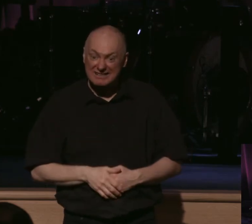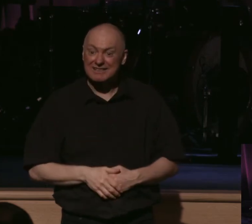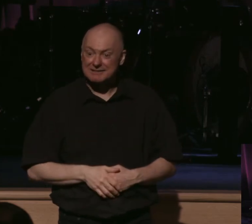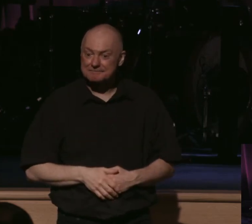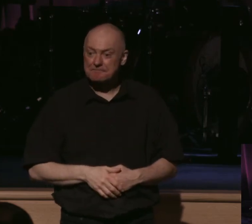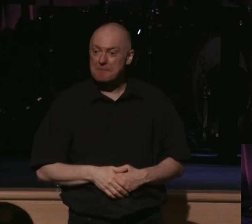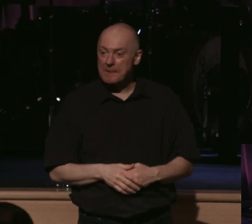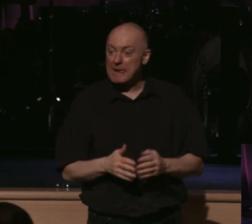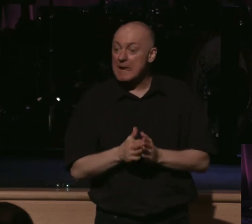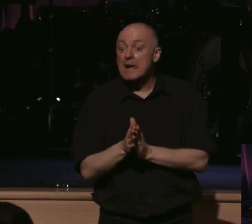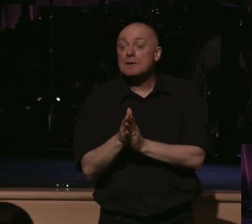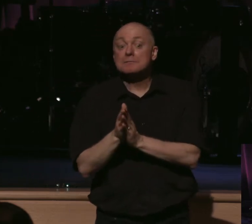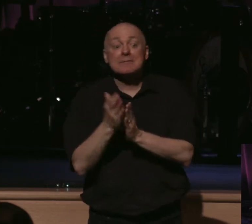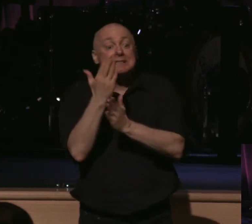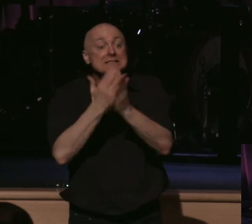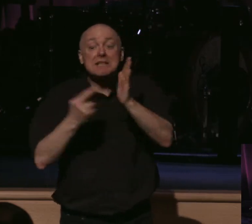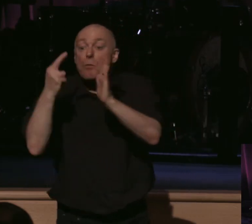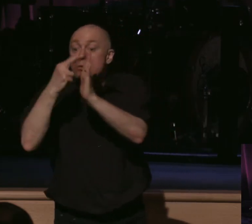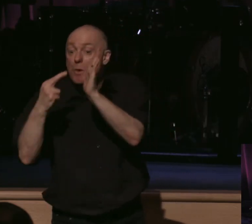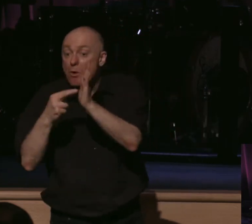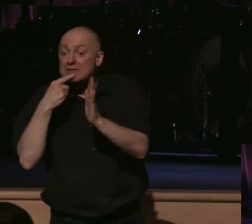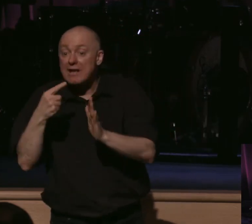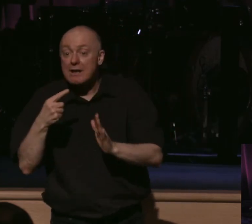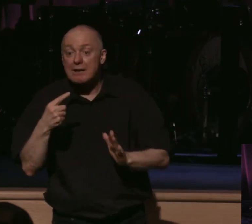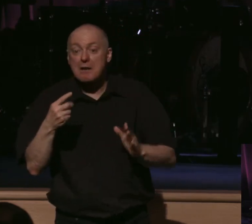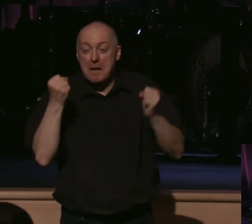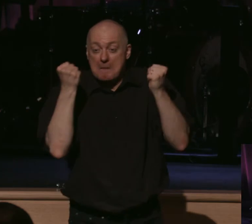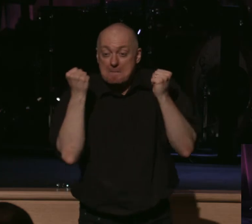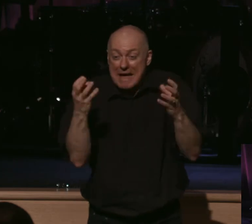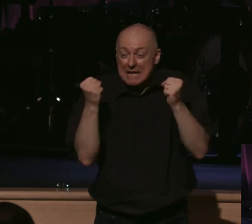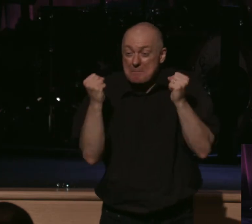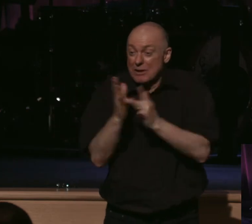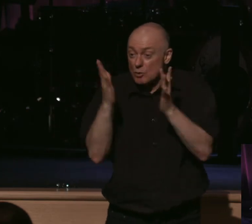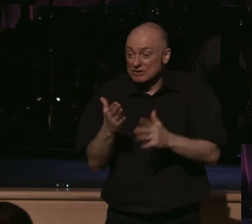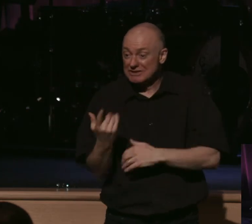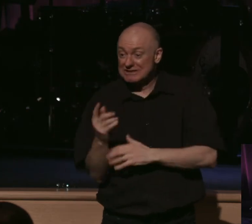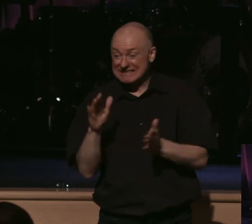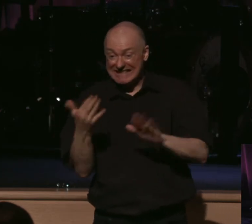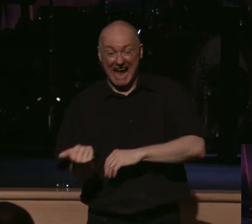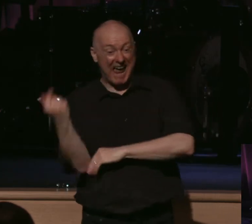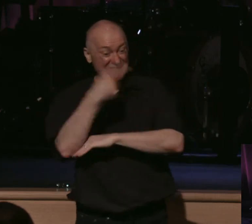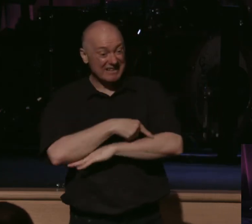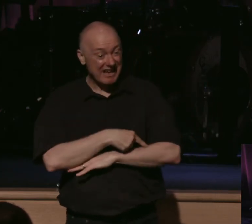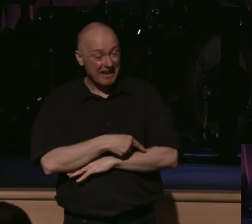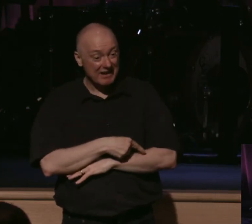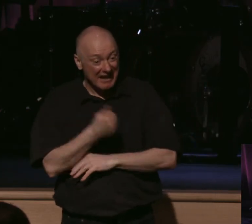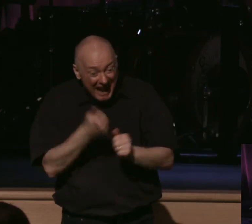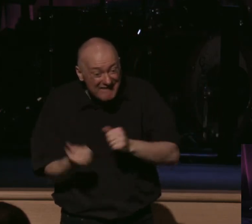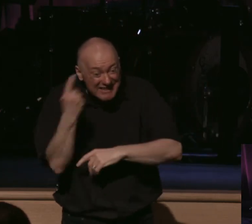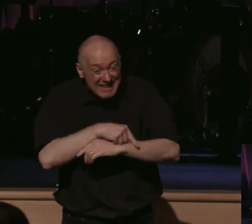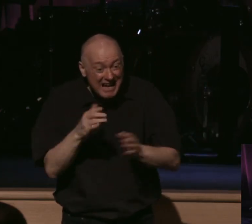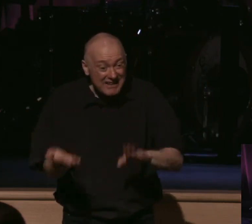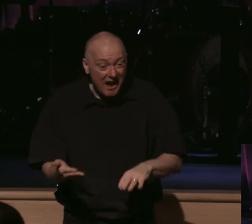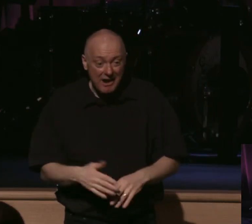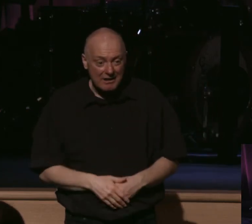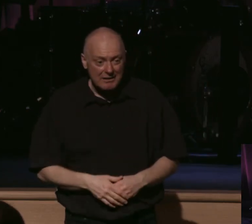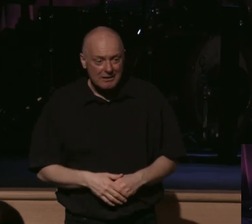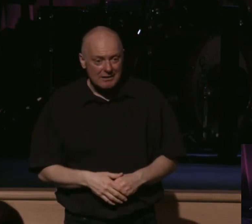You know, there are credible reports that say that hundreds of Christians die every day for their faith in Jesus Christ across this world. Either dozens, some say